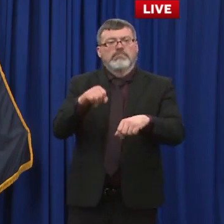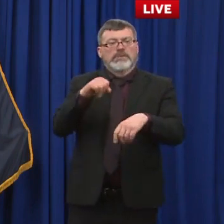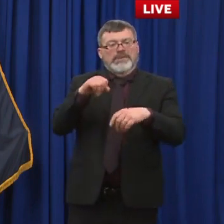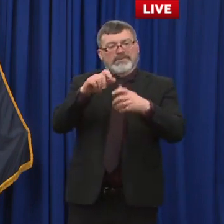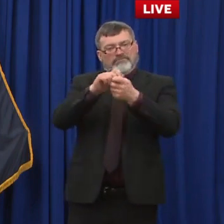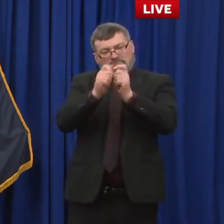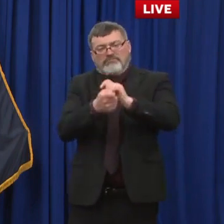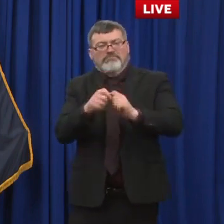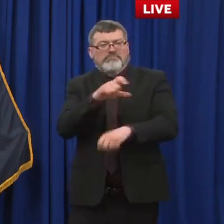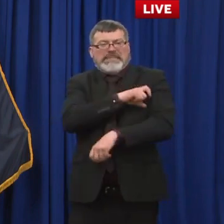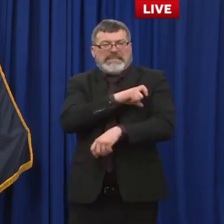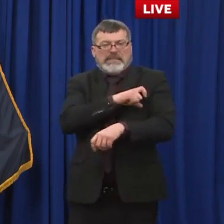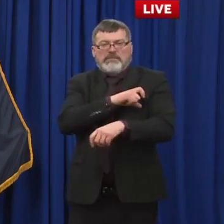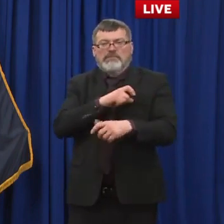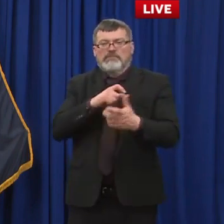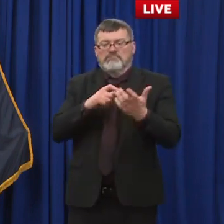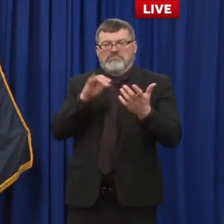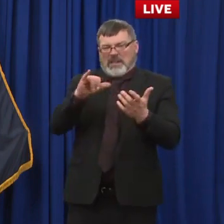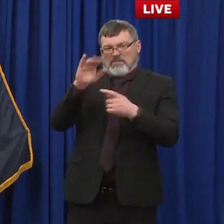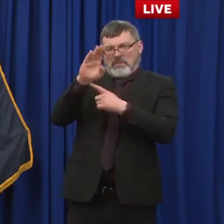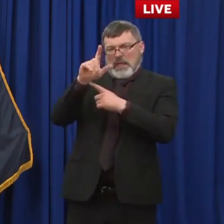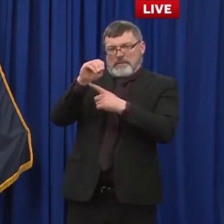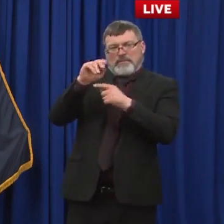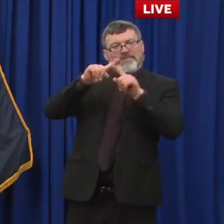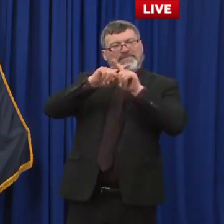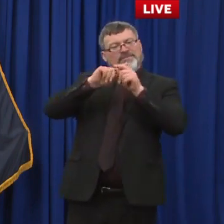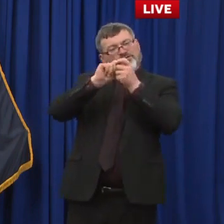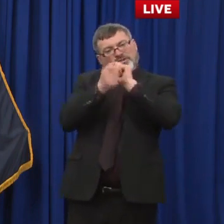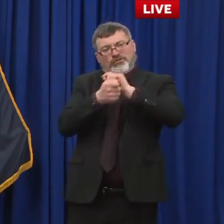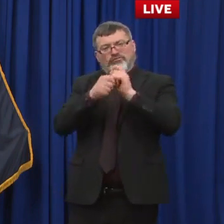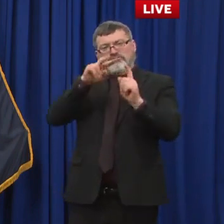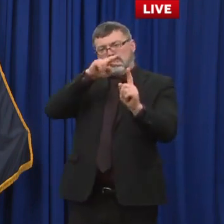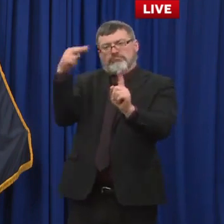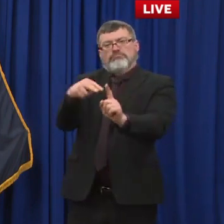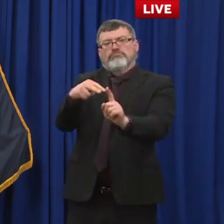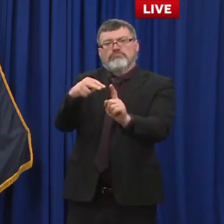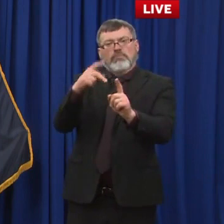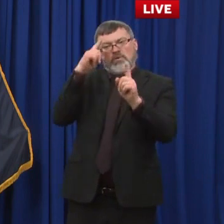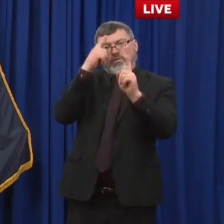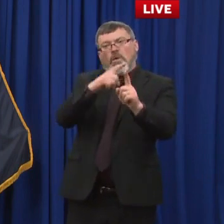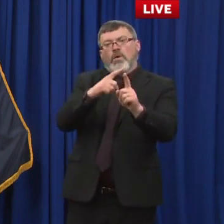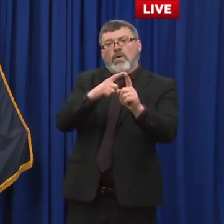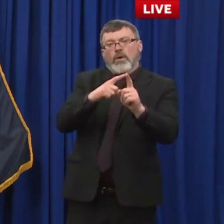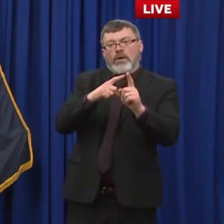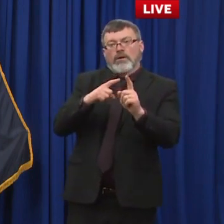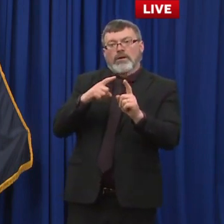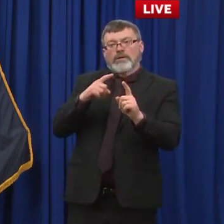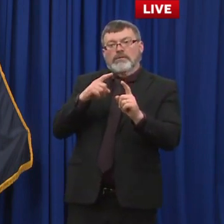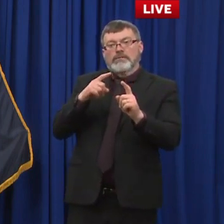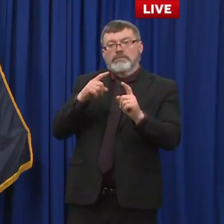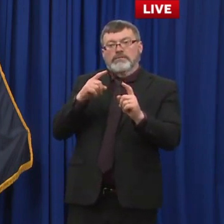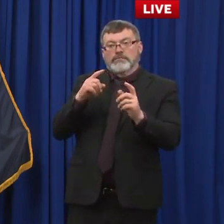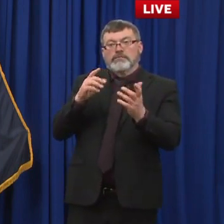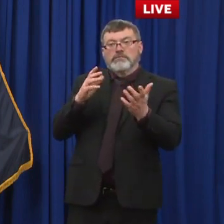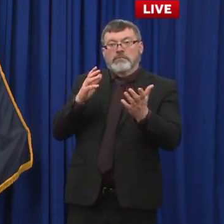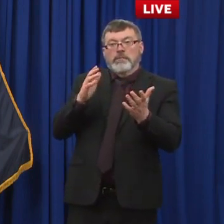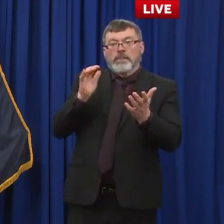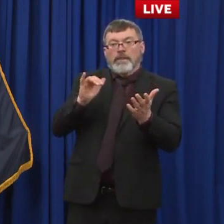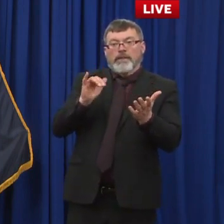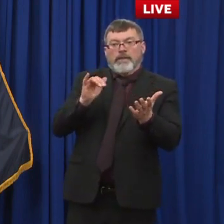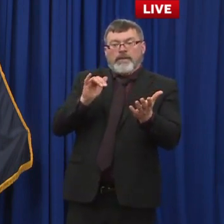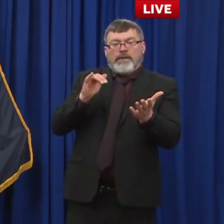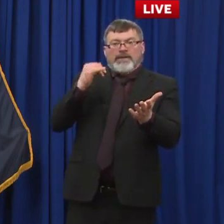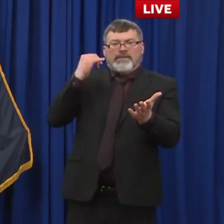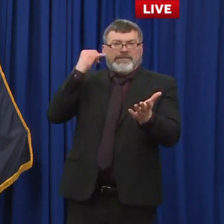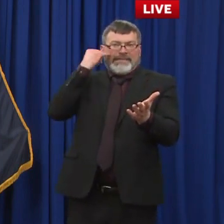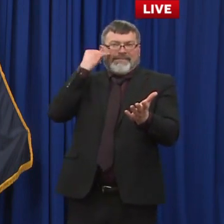a woman uh two days ago in in ohio by shooting a person trying to stab her do you think the push for reform has gone too far as the pendulum swung too